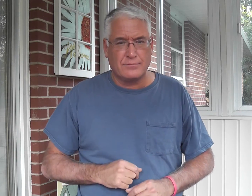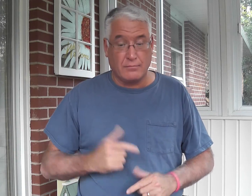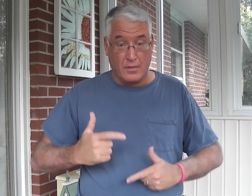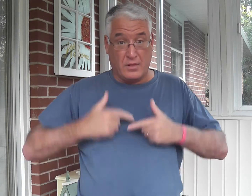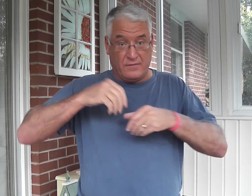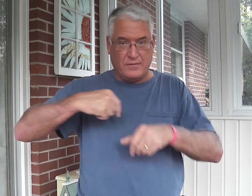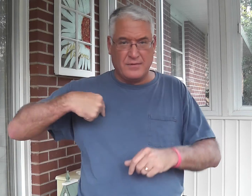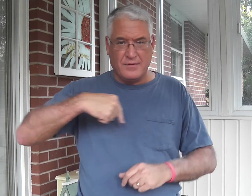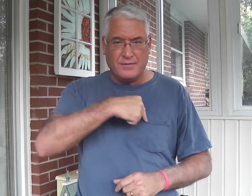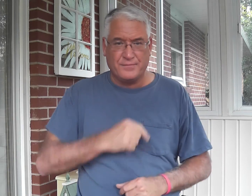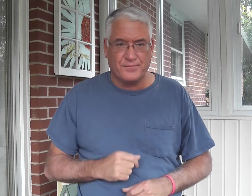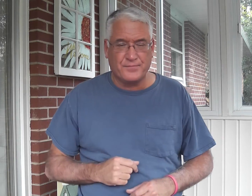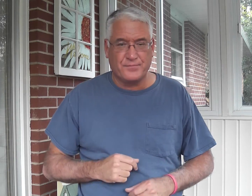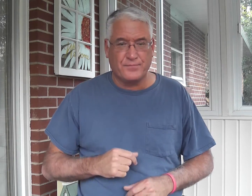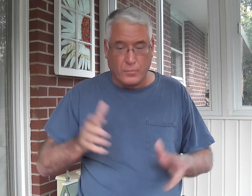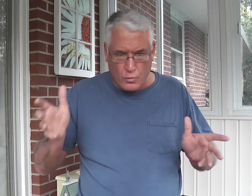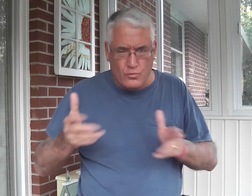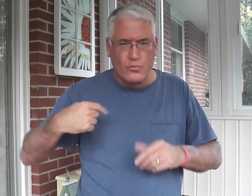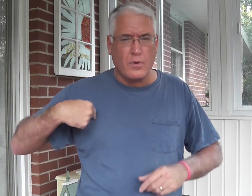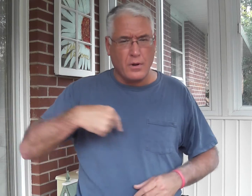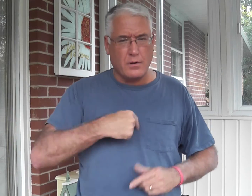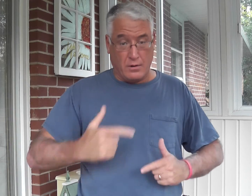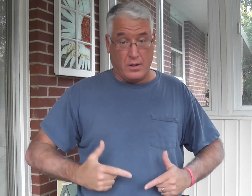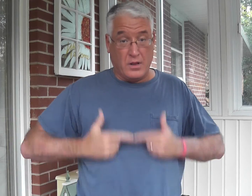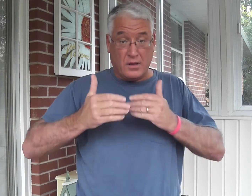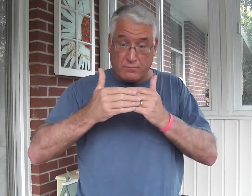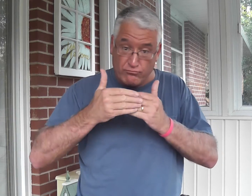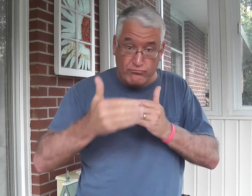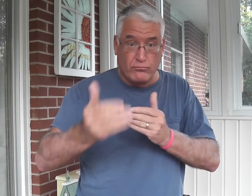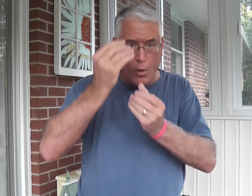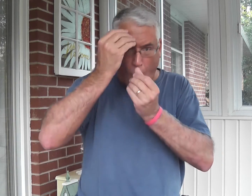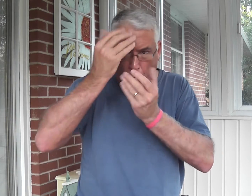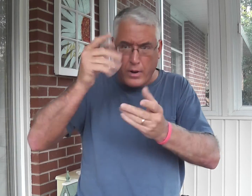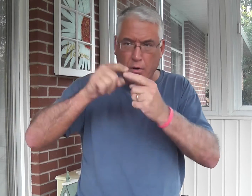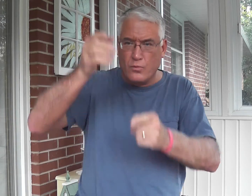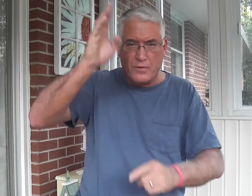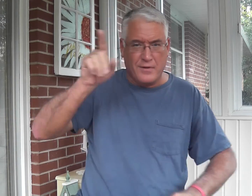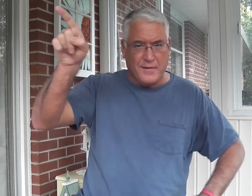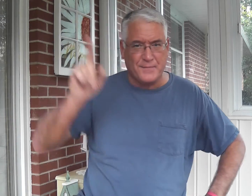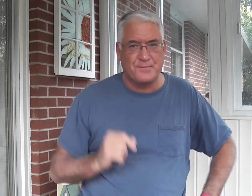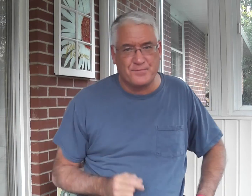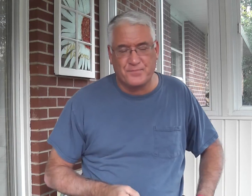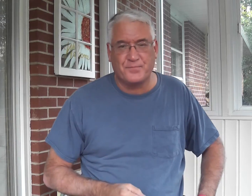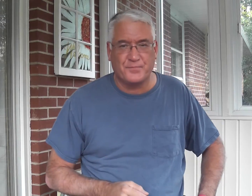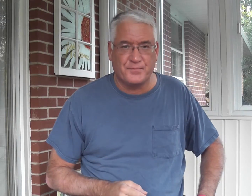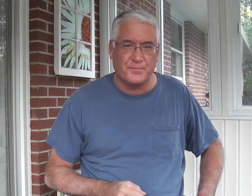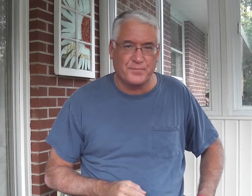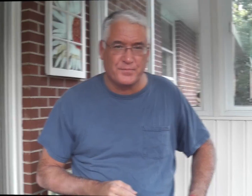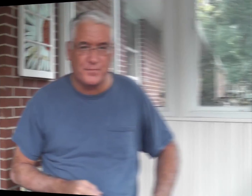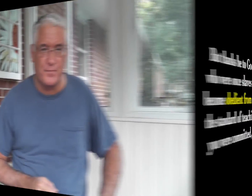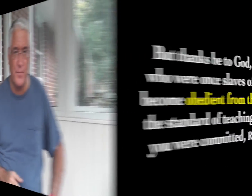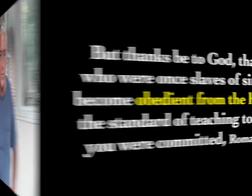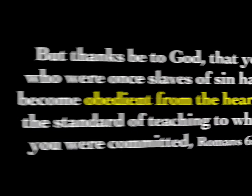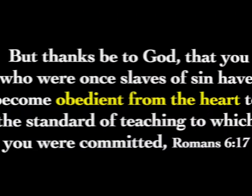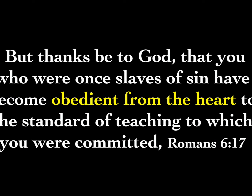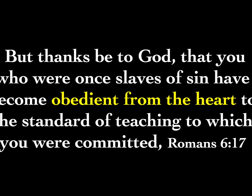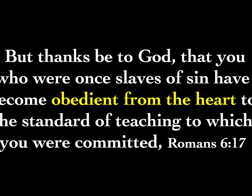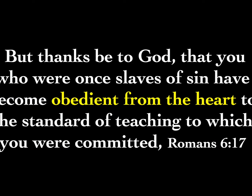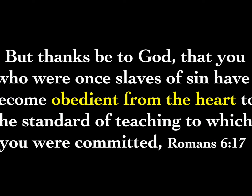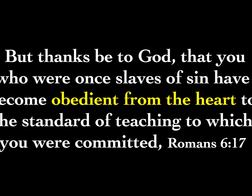changed us. The Holy Spirit lives inside us, encouraging us in our life to obey God. But thanks be to